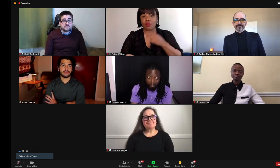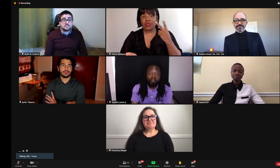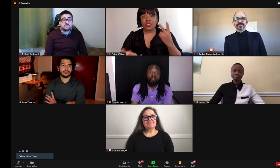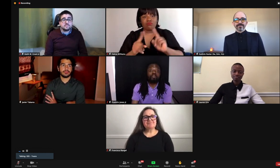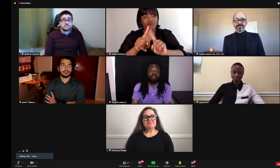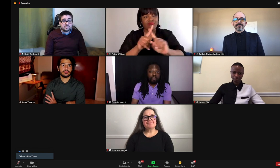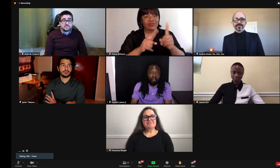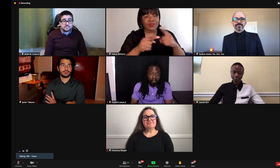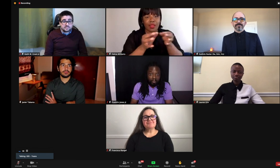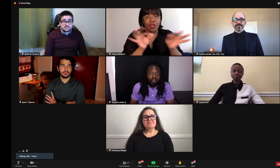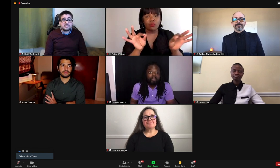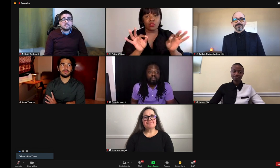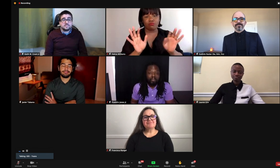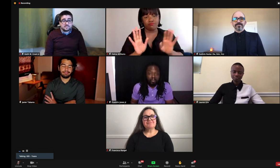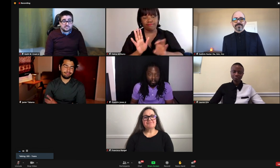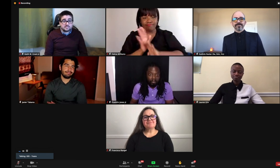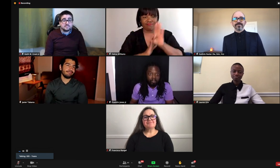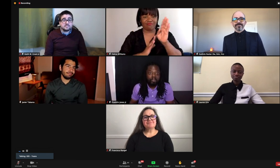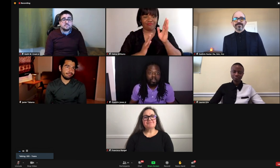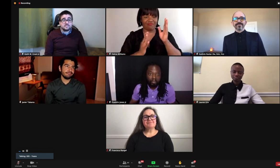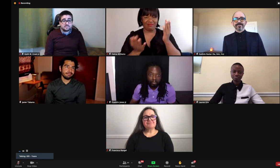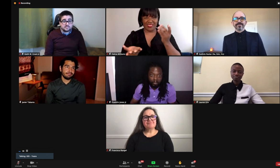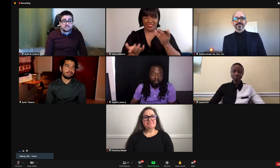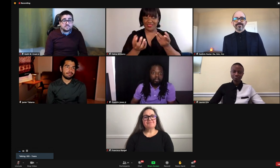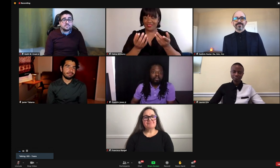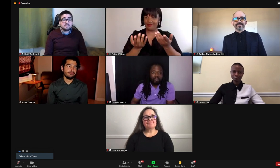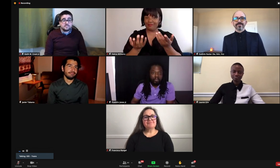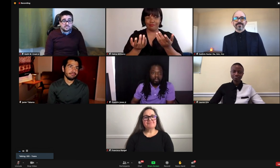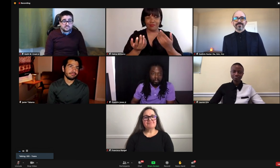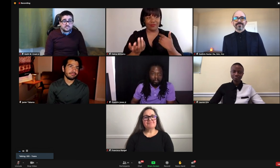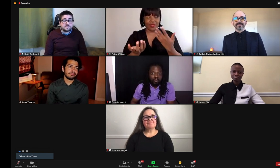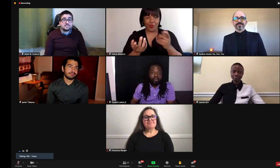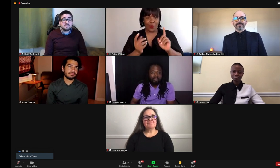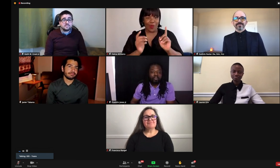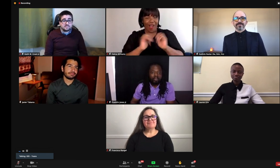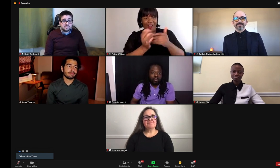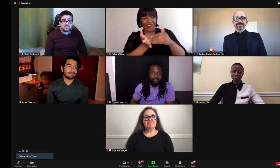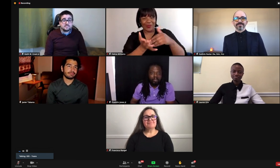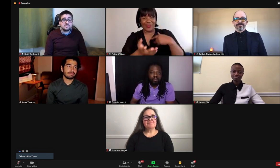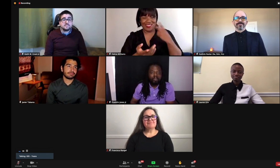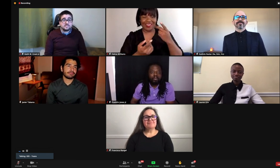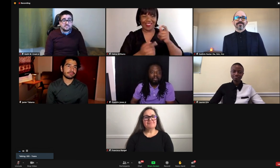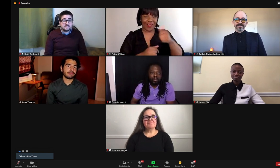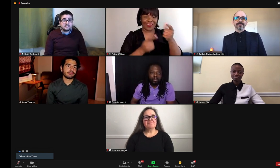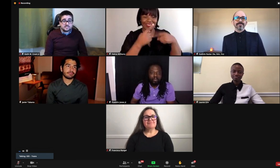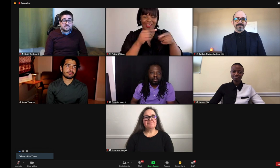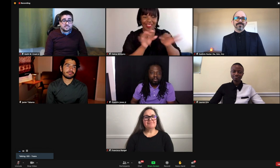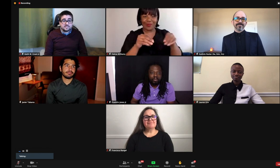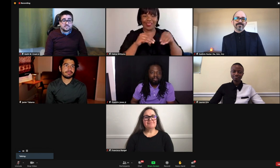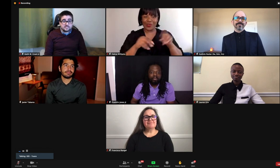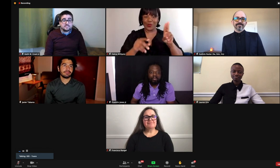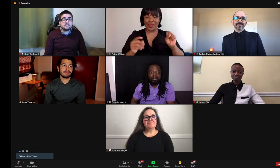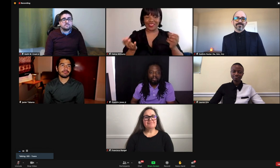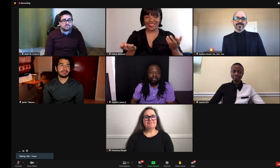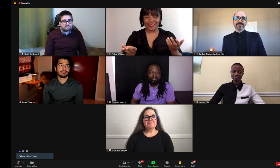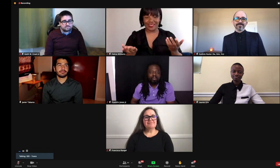You know, I'd love to see LSM or other languages be developed and shared when it comes to these signing stories.